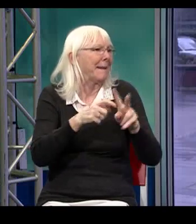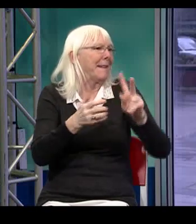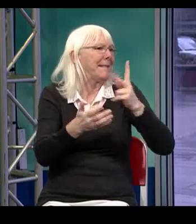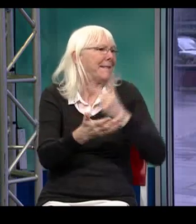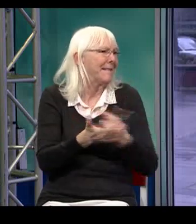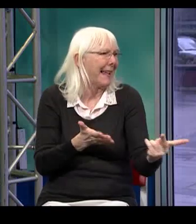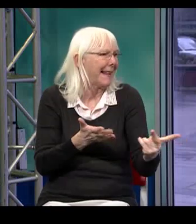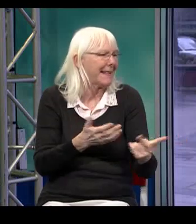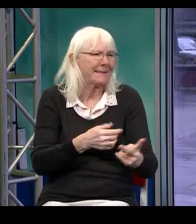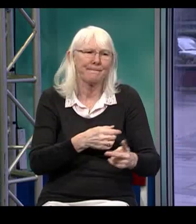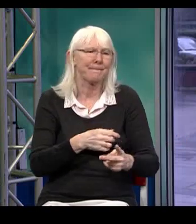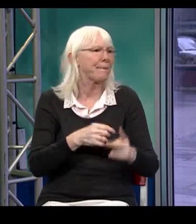down.